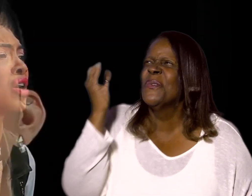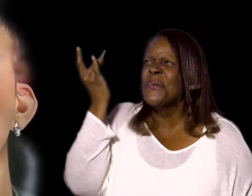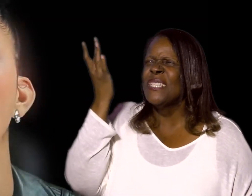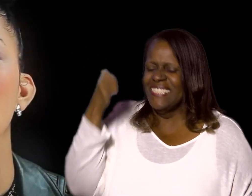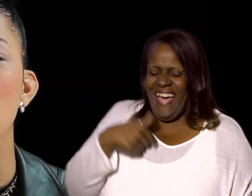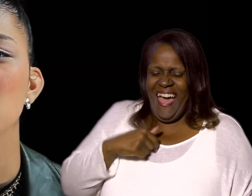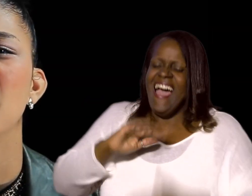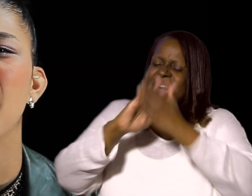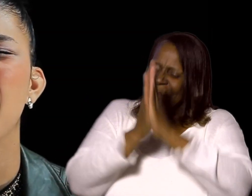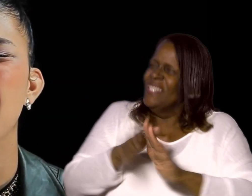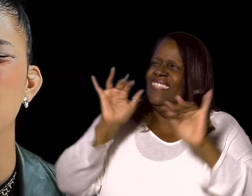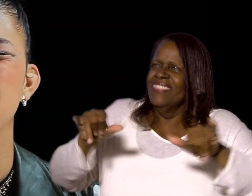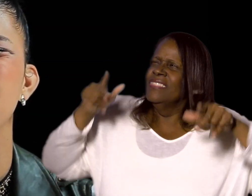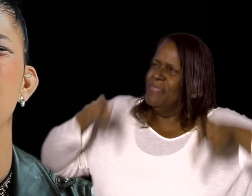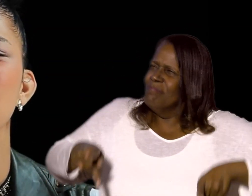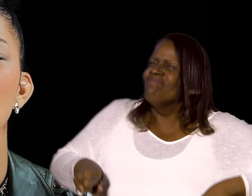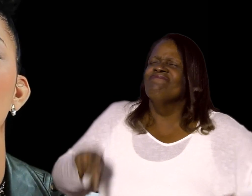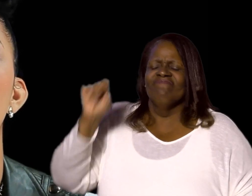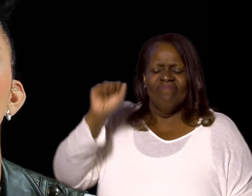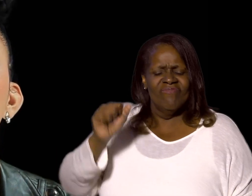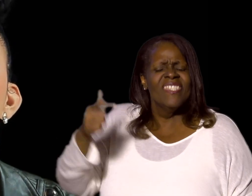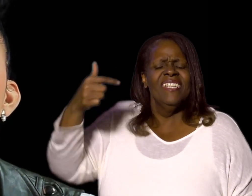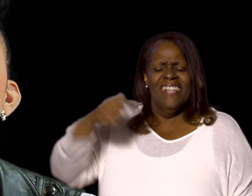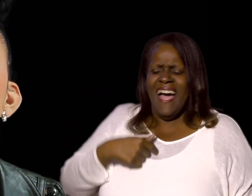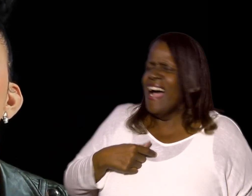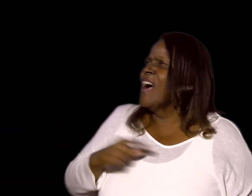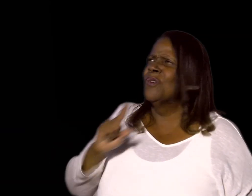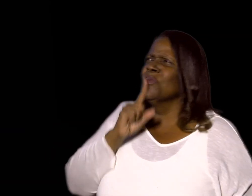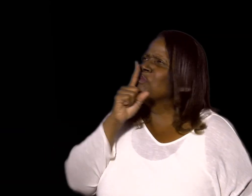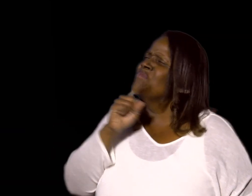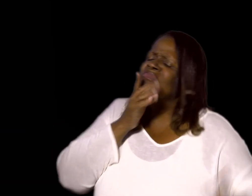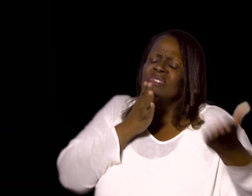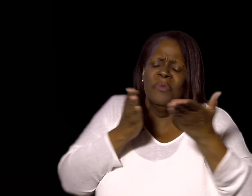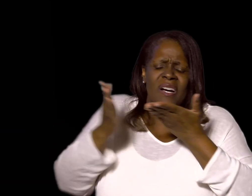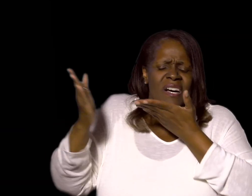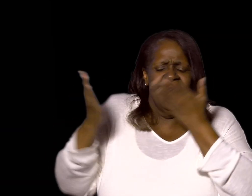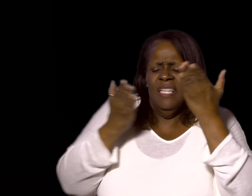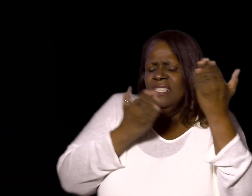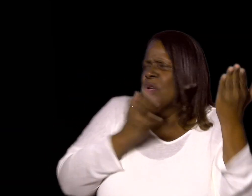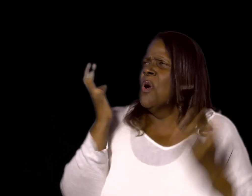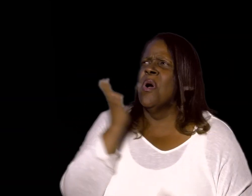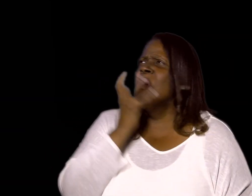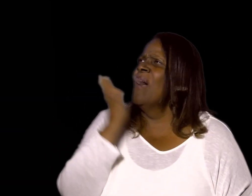Cause I'll be the one, yes, I'll be the one Oh,